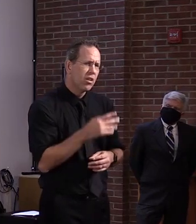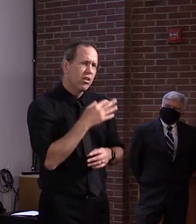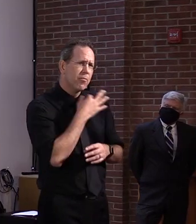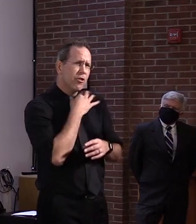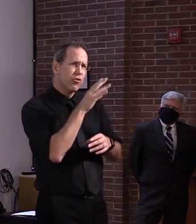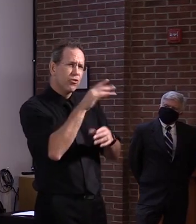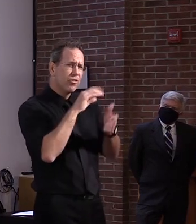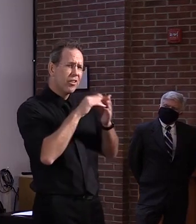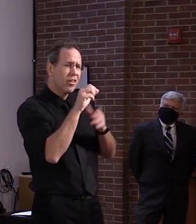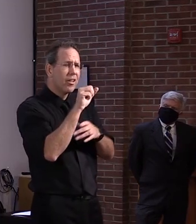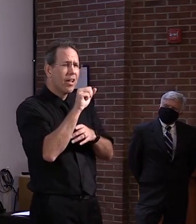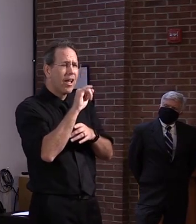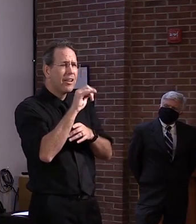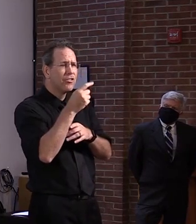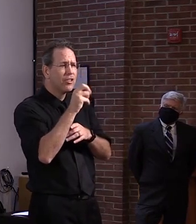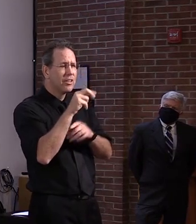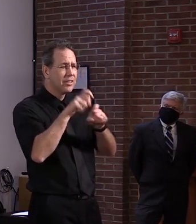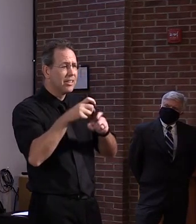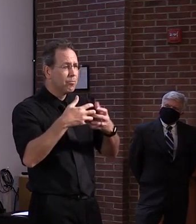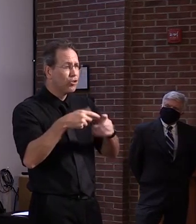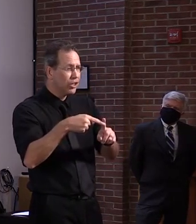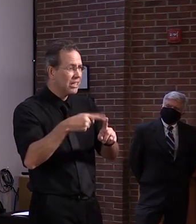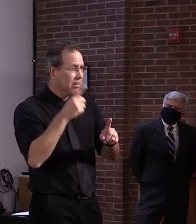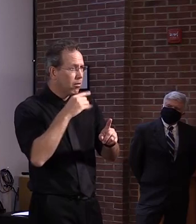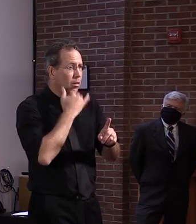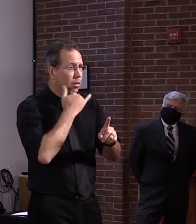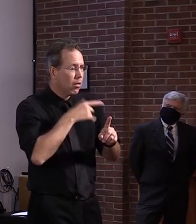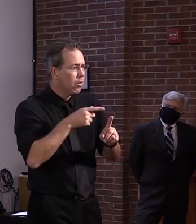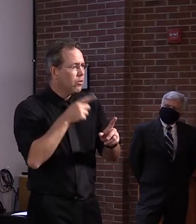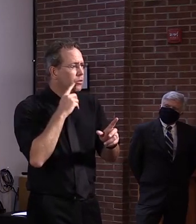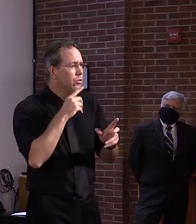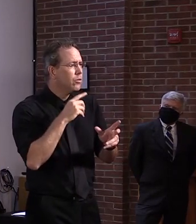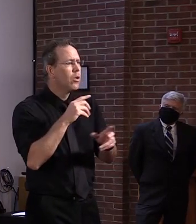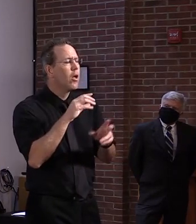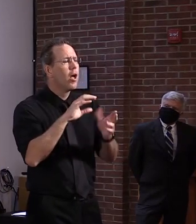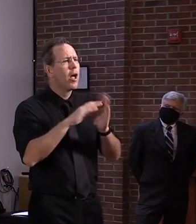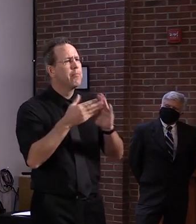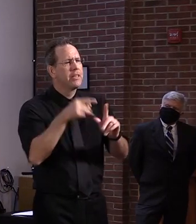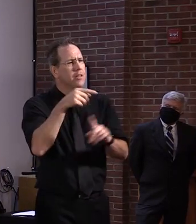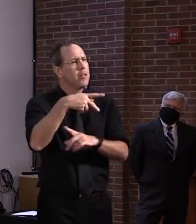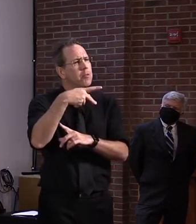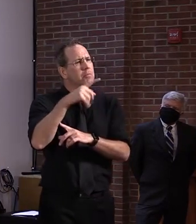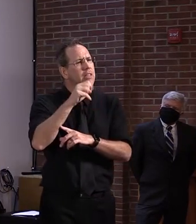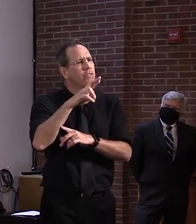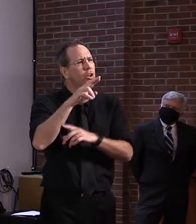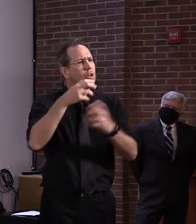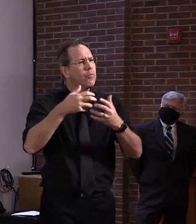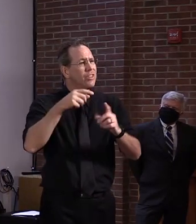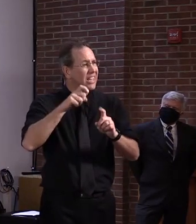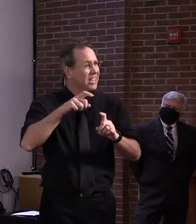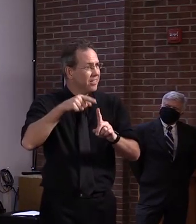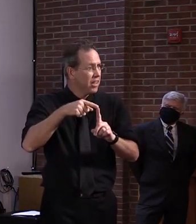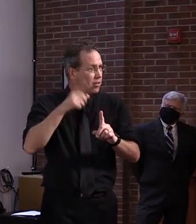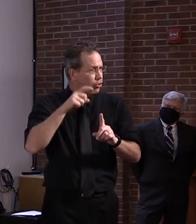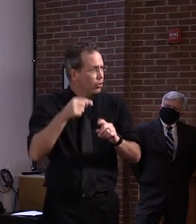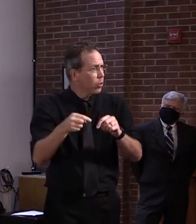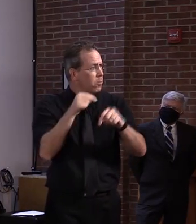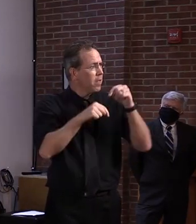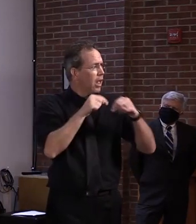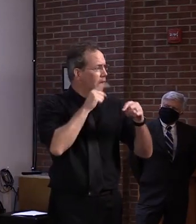unfortunately, due to the volume that the lab used, the gets, uh, there's not any storage of past samples.